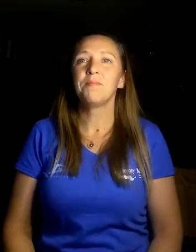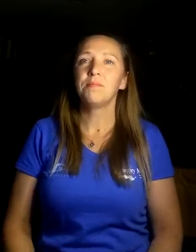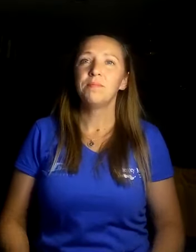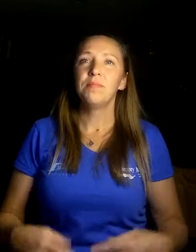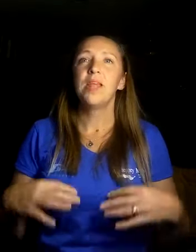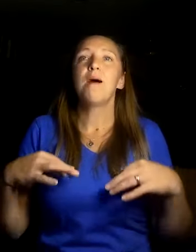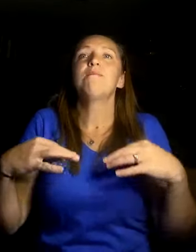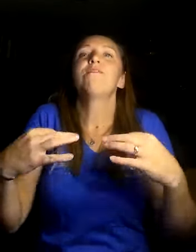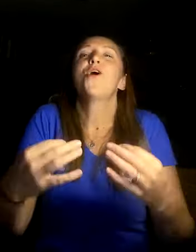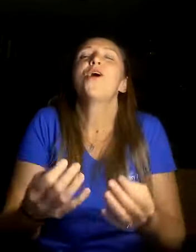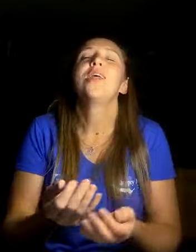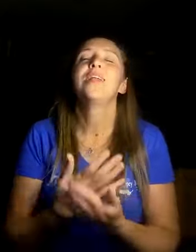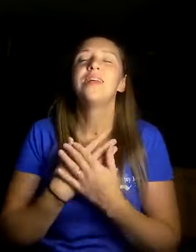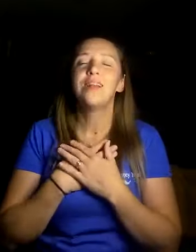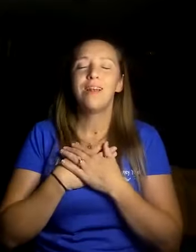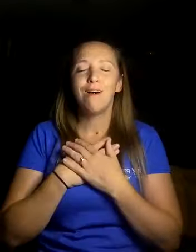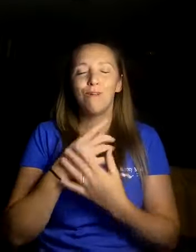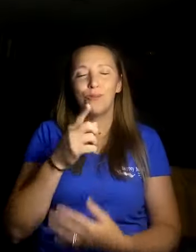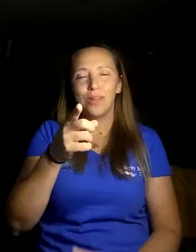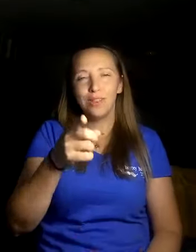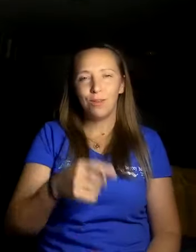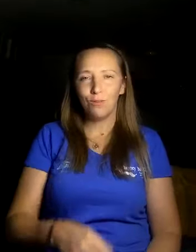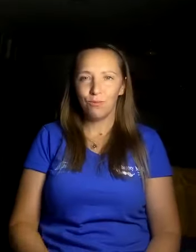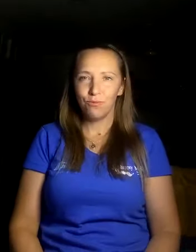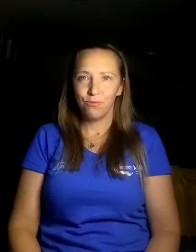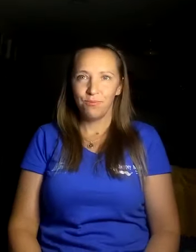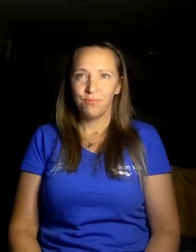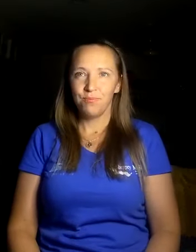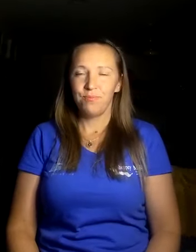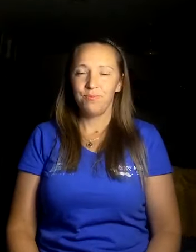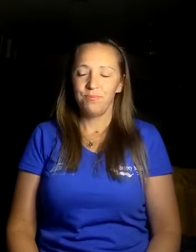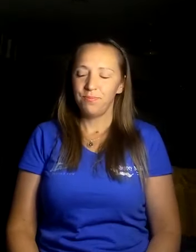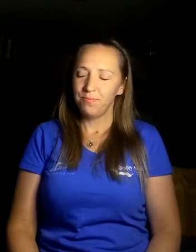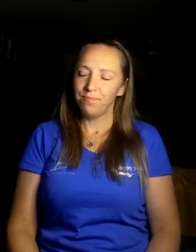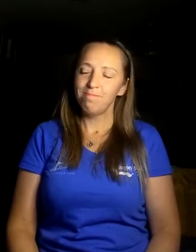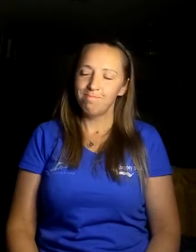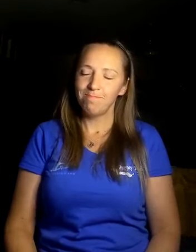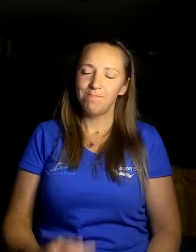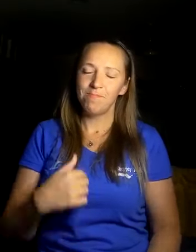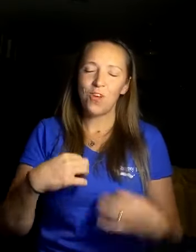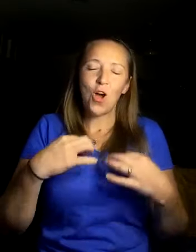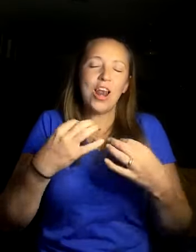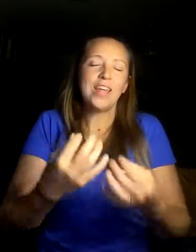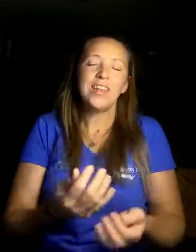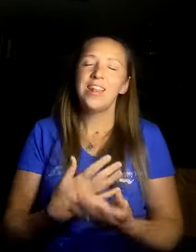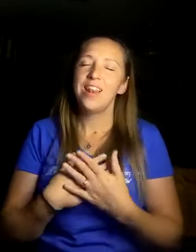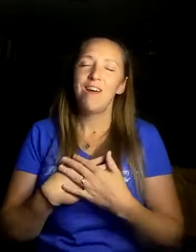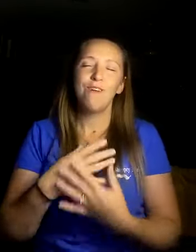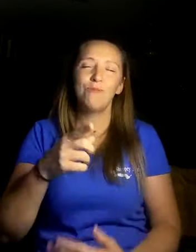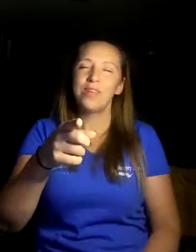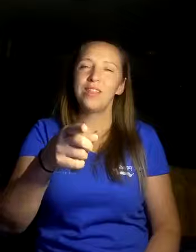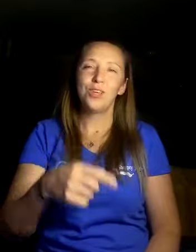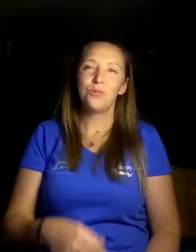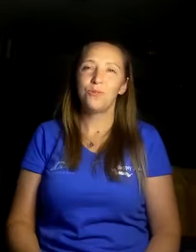I'm falling in love with you I'm falling in love with you